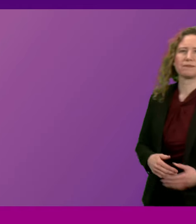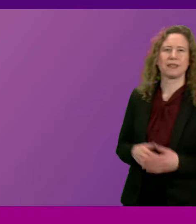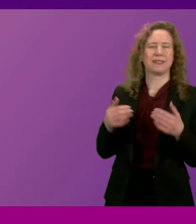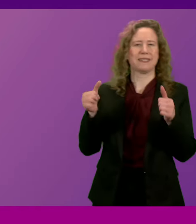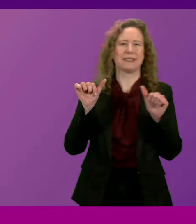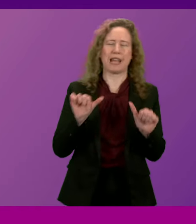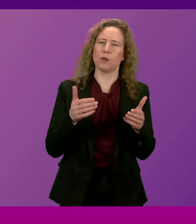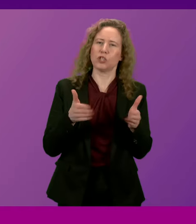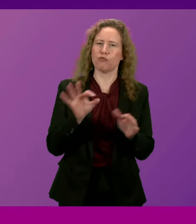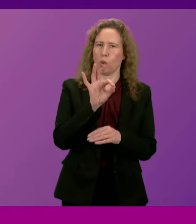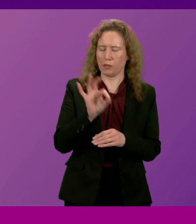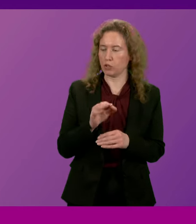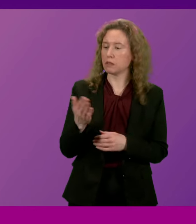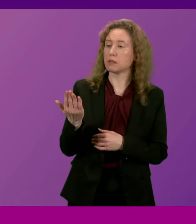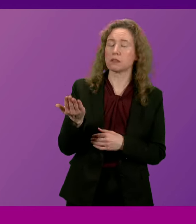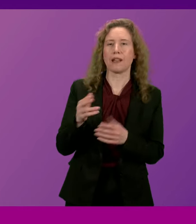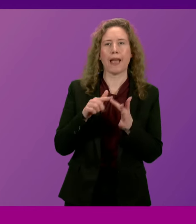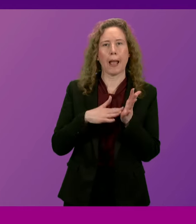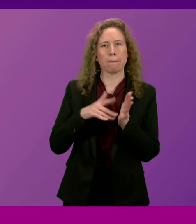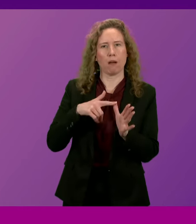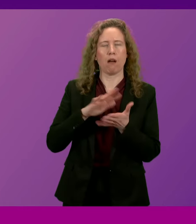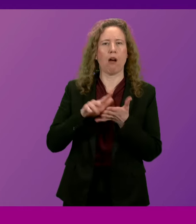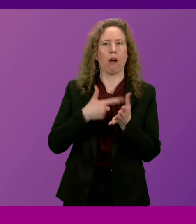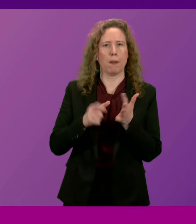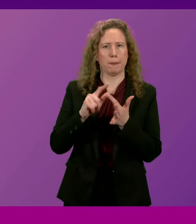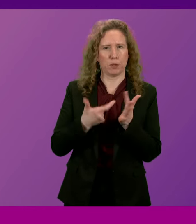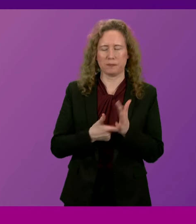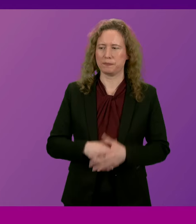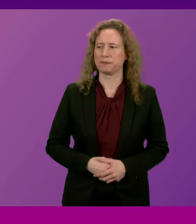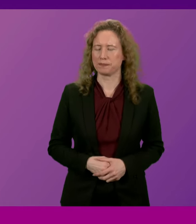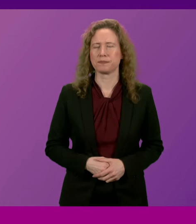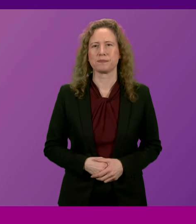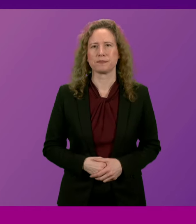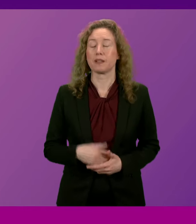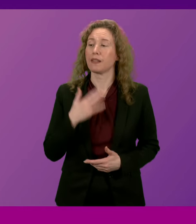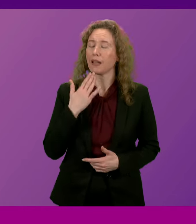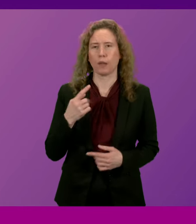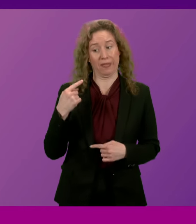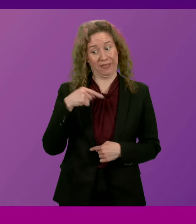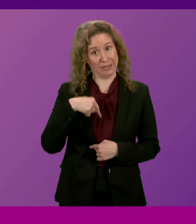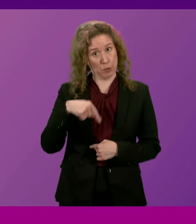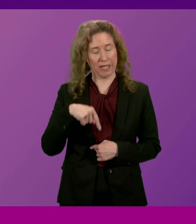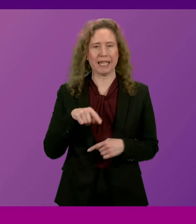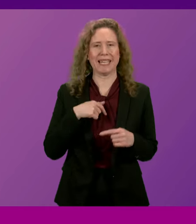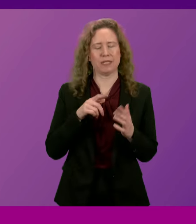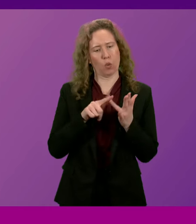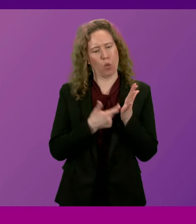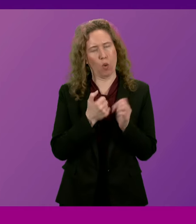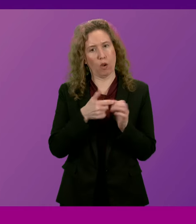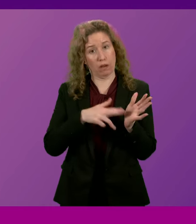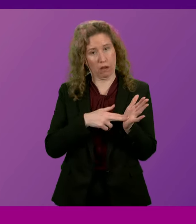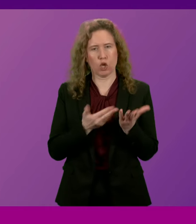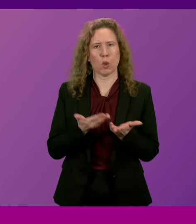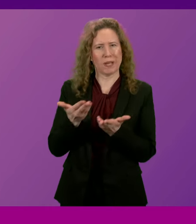supermanentries, and I call Emma Harper. Thank you, President Officer. This week is organ donation week, and it's an